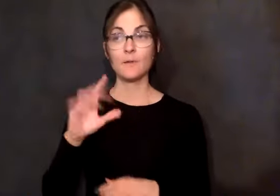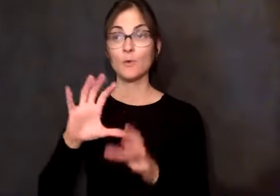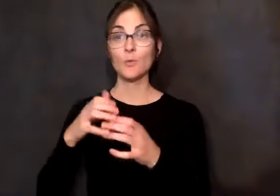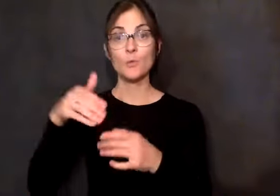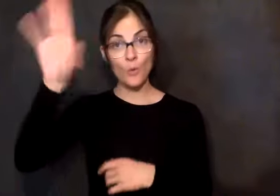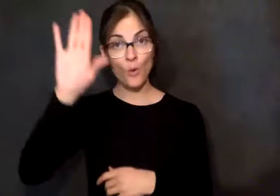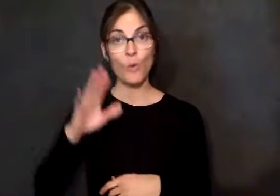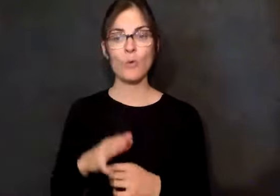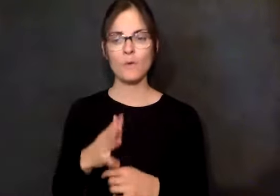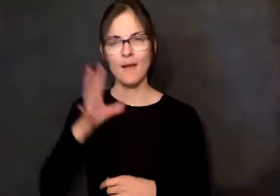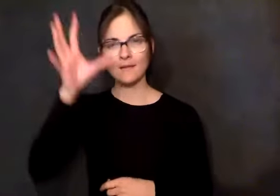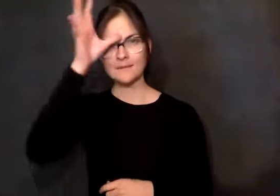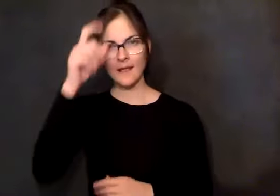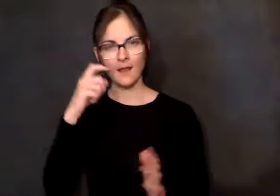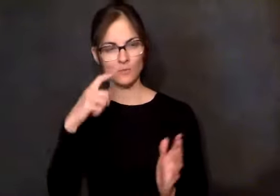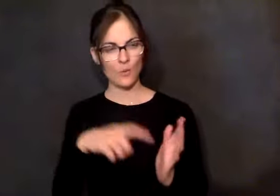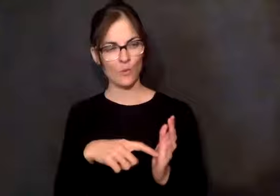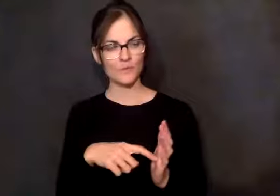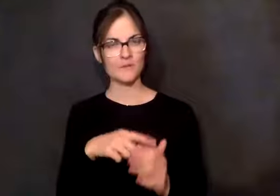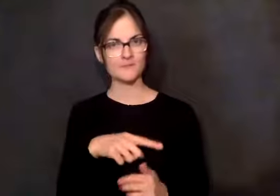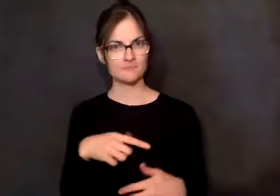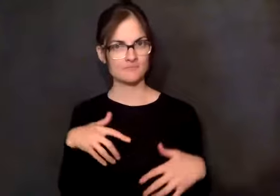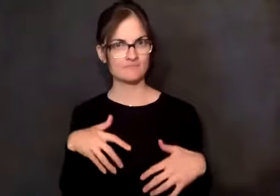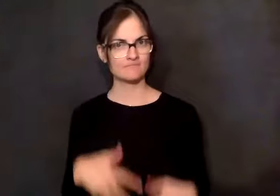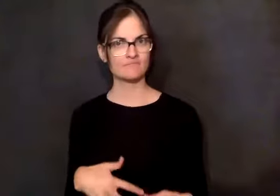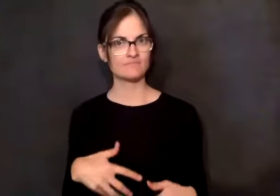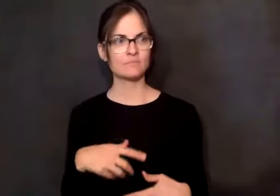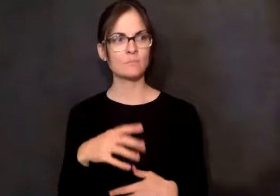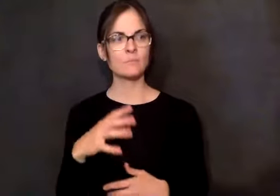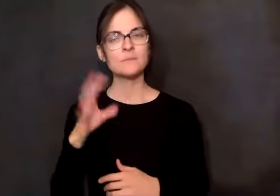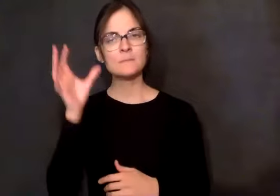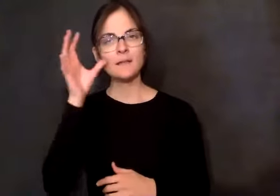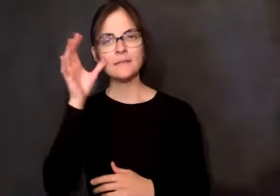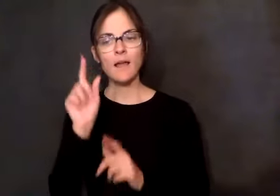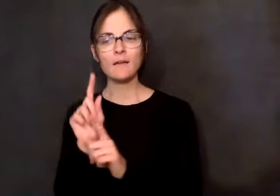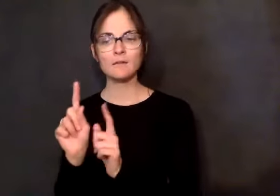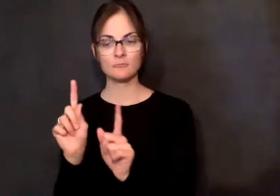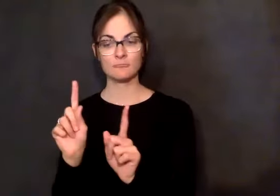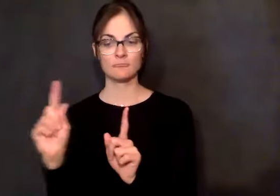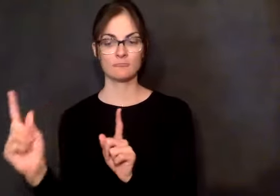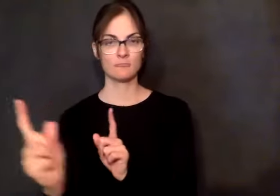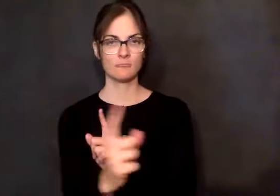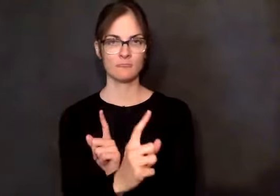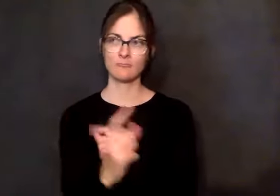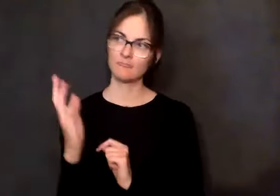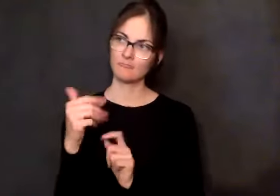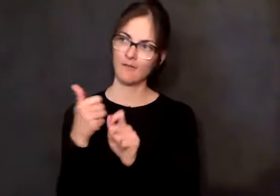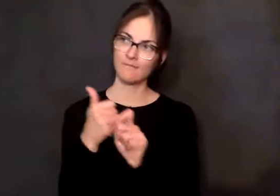and I got to the bottom and he led me down. He didn't make fun of me. He didn't ridicule me. He didn't even speak of it.